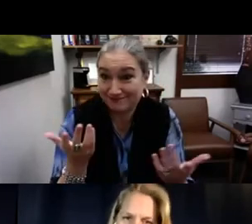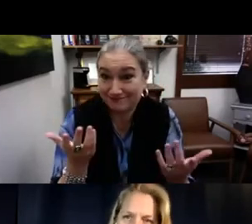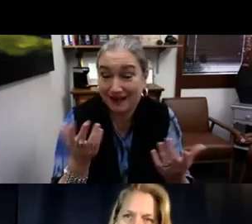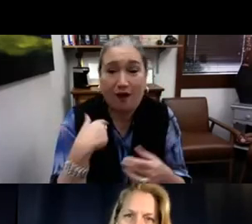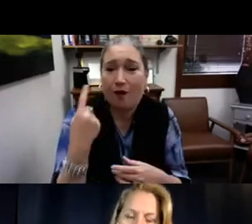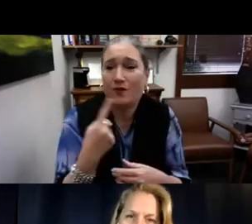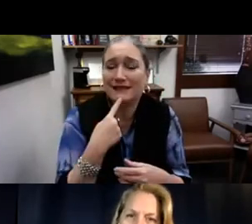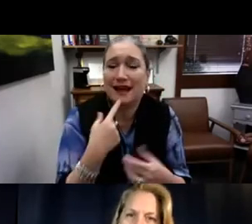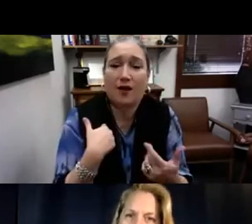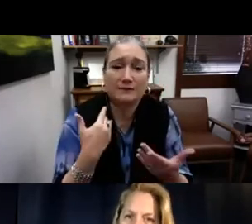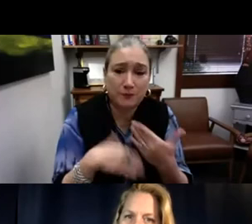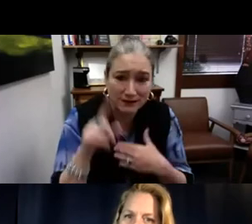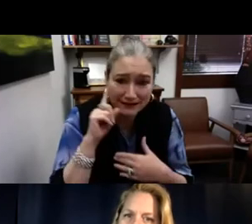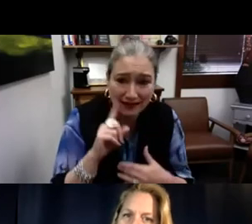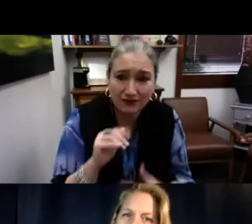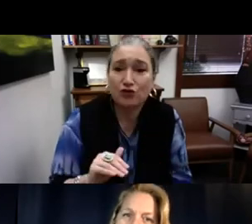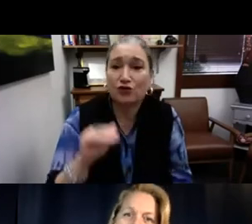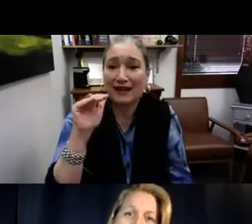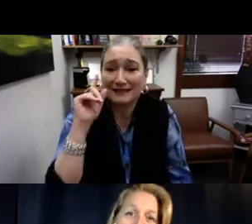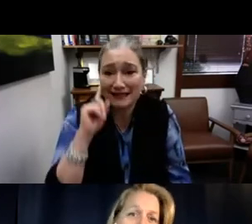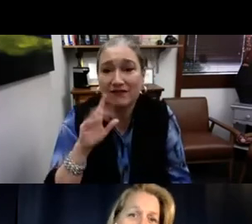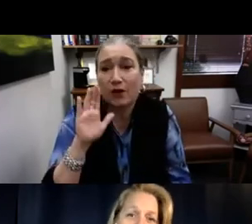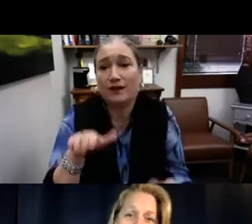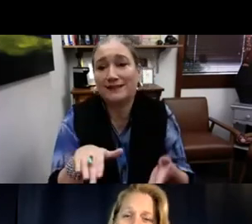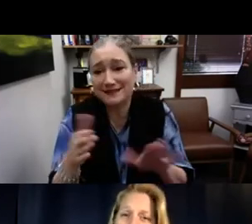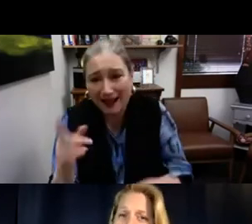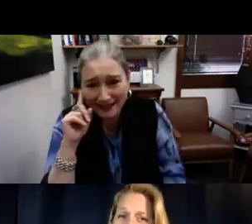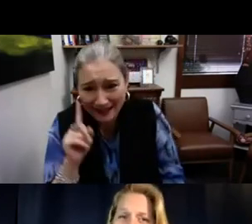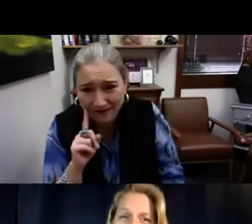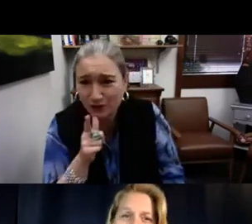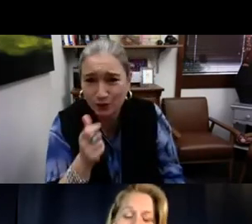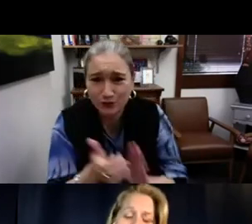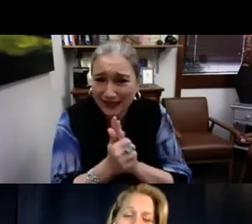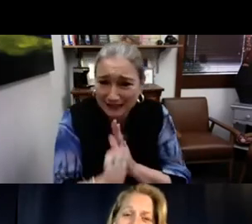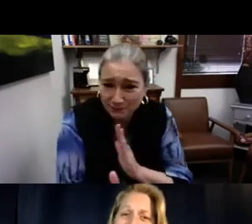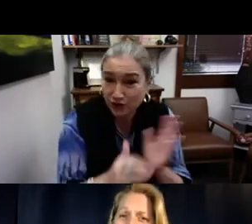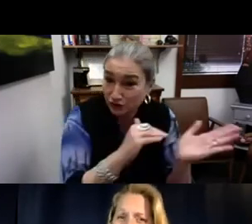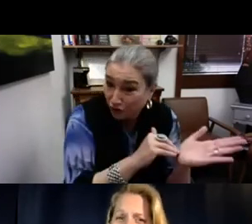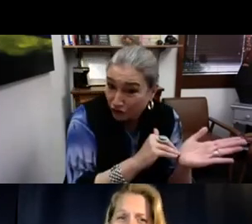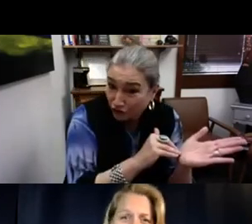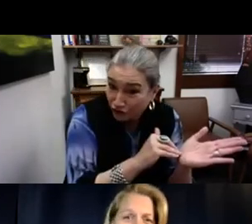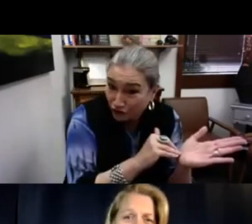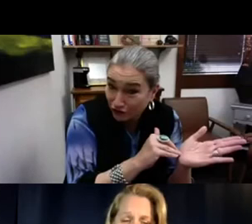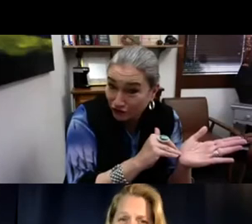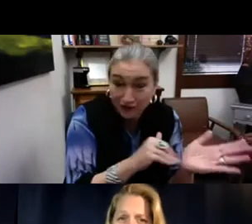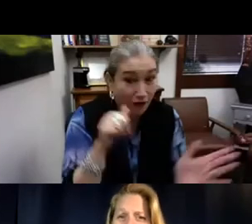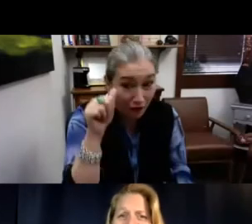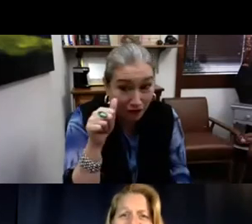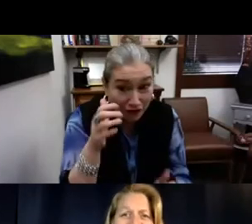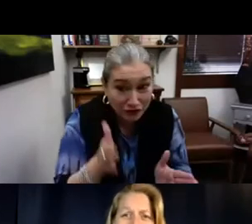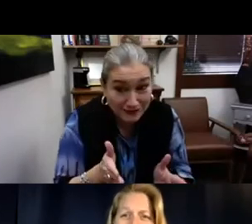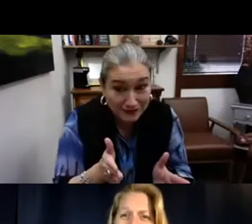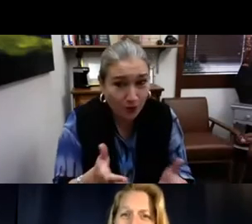experience as deaf individuals. I could say I was born deaf. I was raised deaf. I'm going to die deaf.